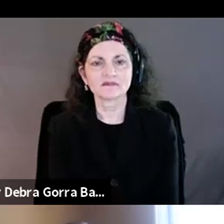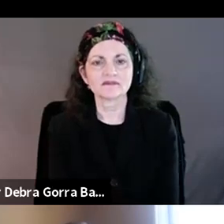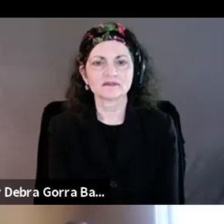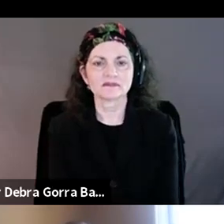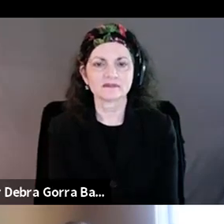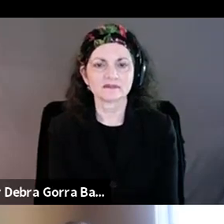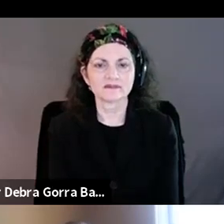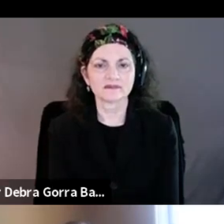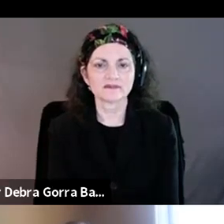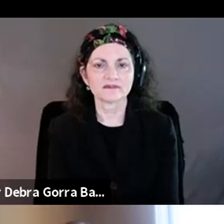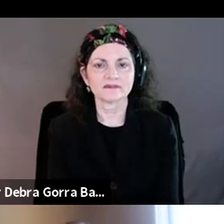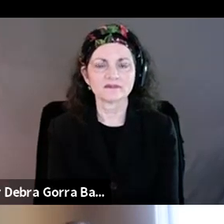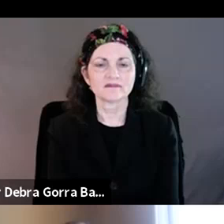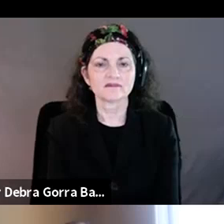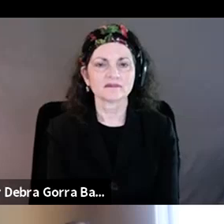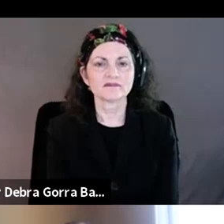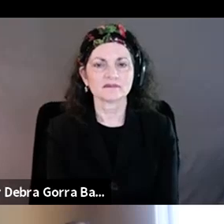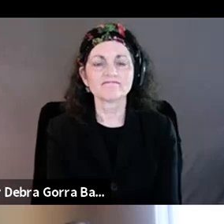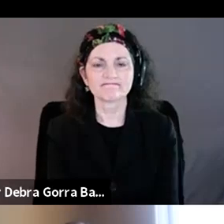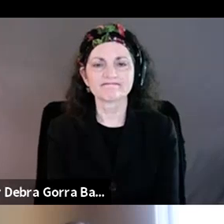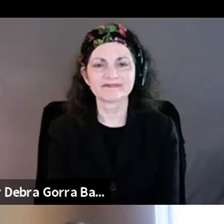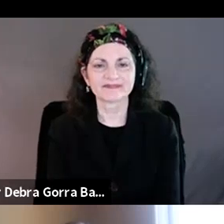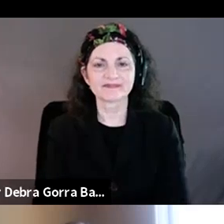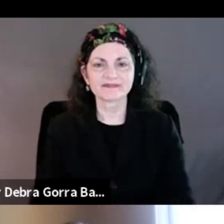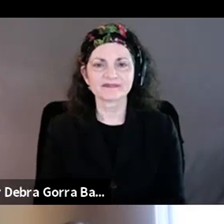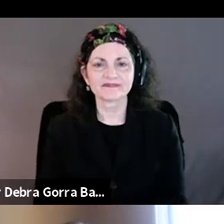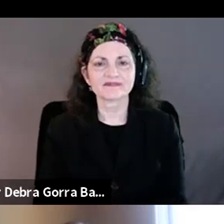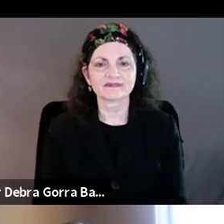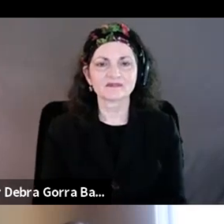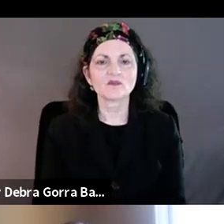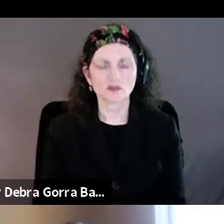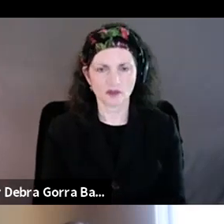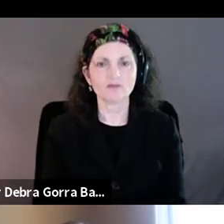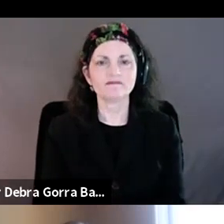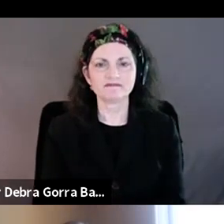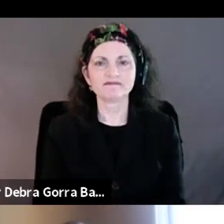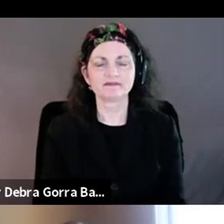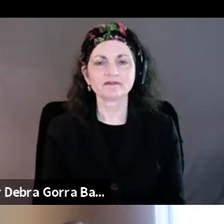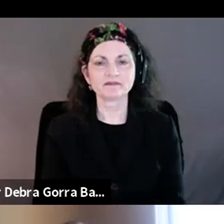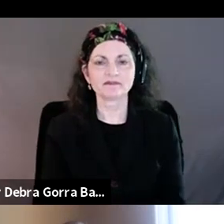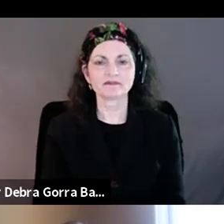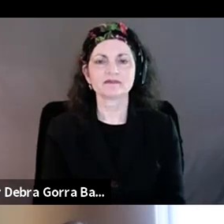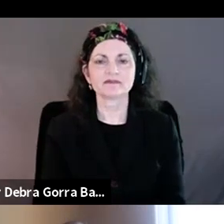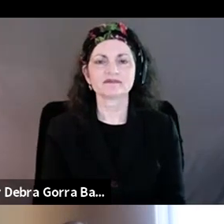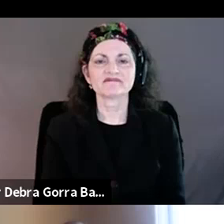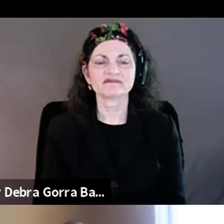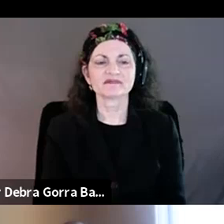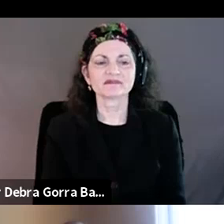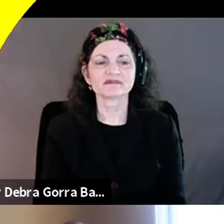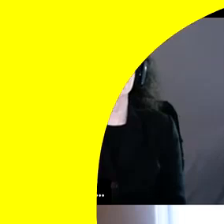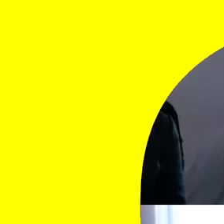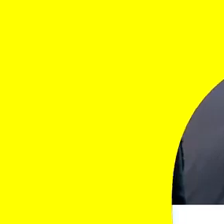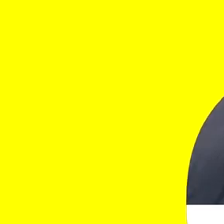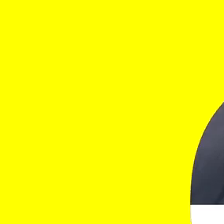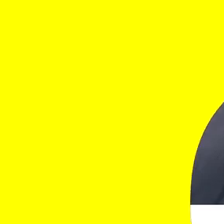So I would like to say it's possible to have a collective goal and a collective movement and a collective change. makes